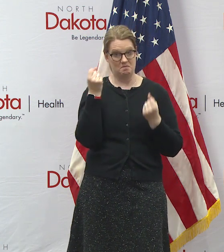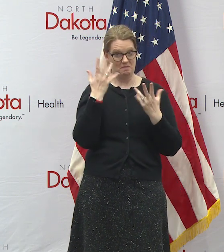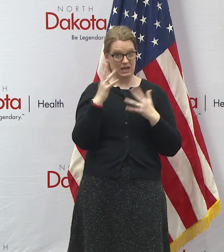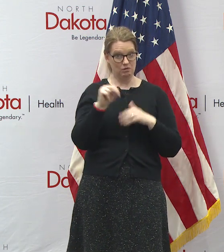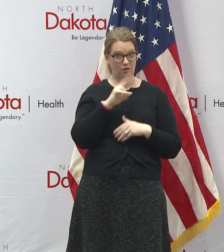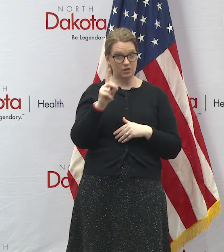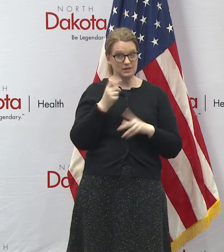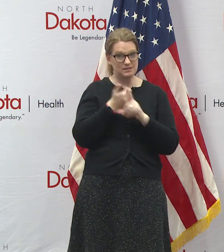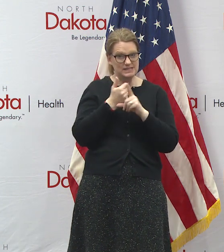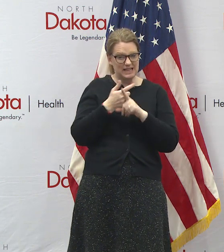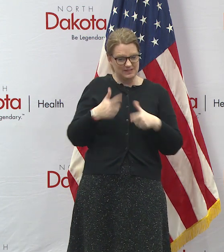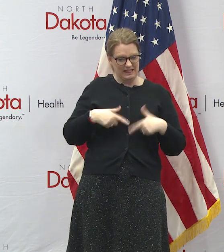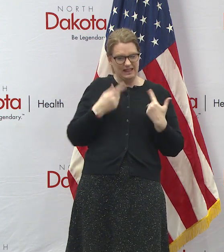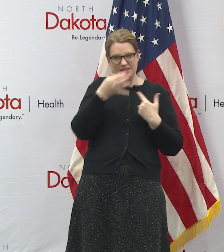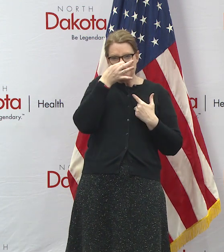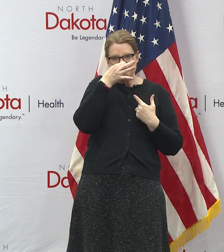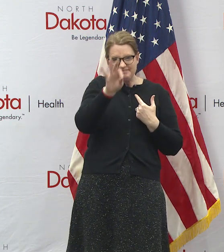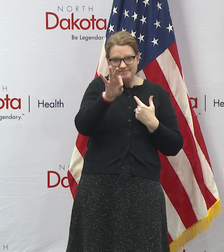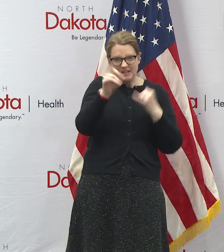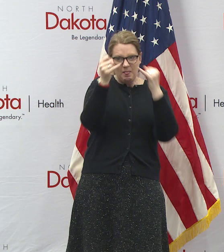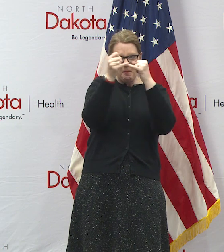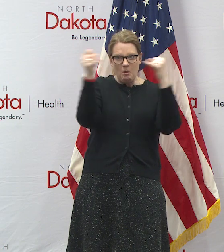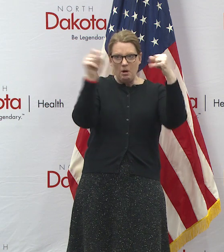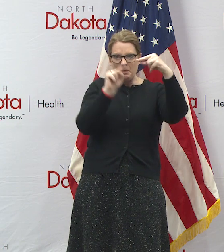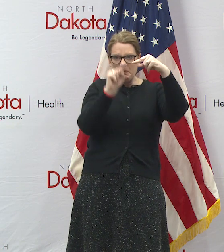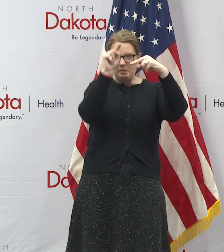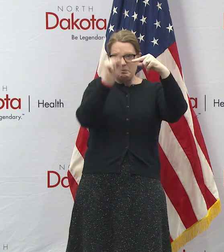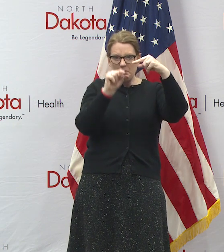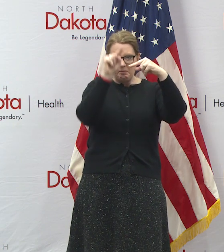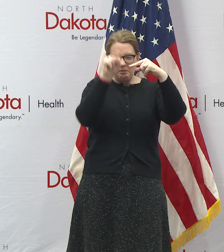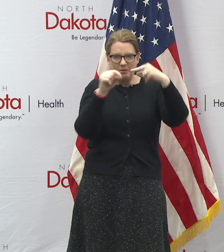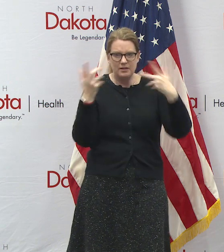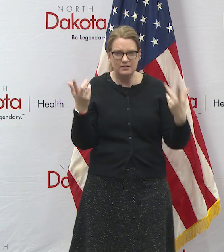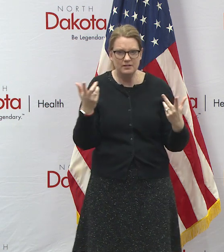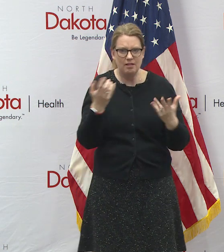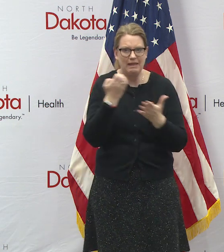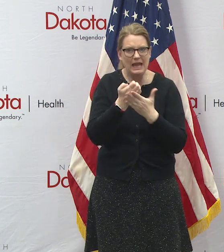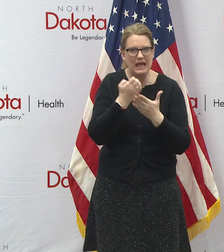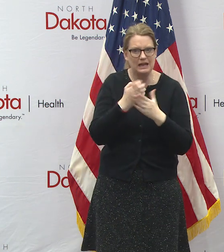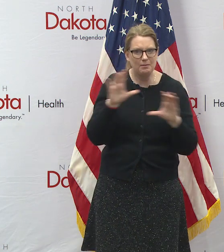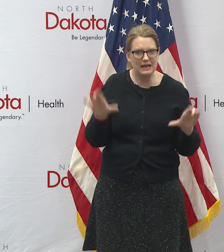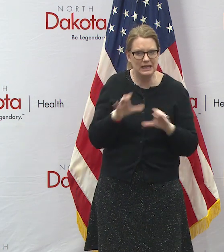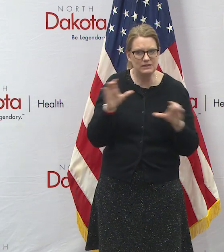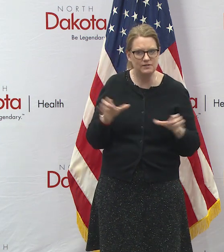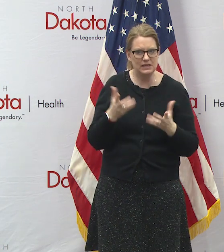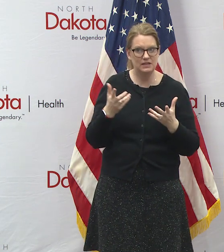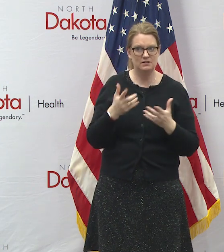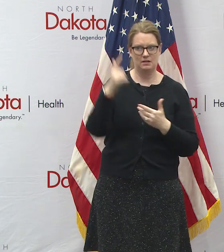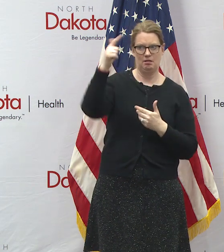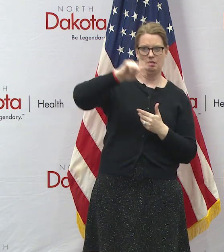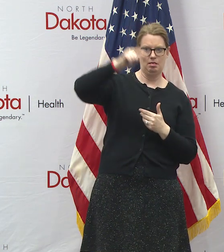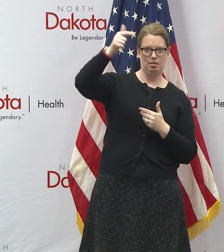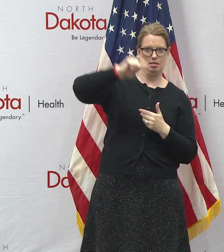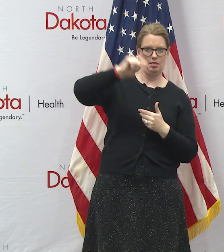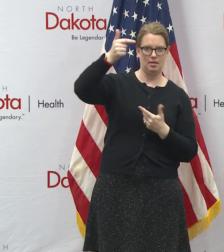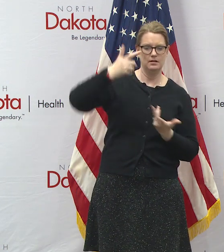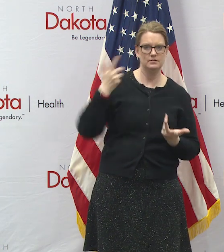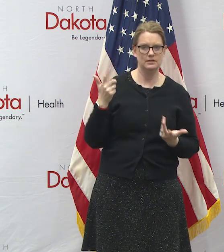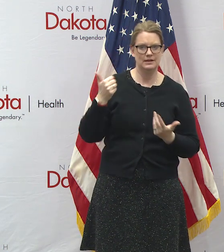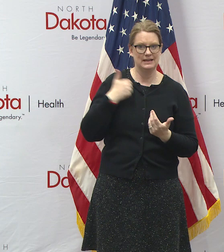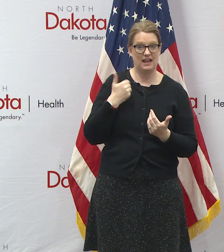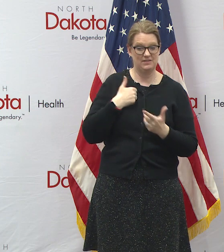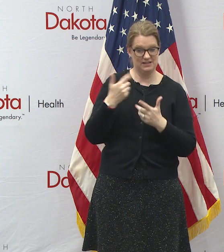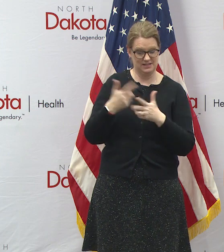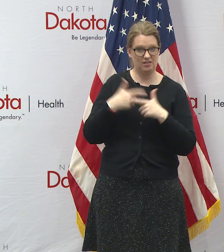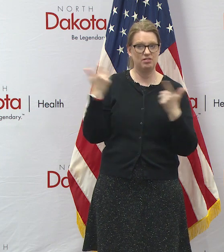close to the border uh there's a lot of economic activity that goes back and forth canada's our largest trading